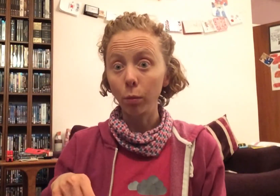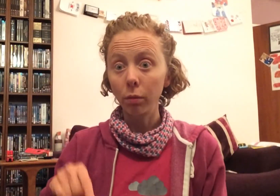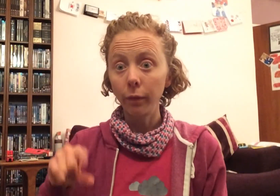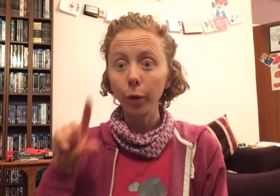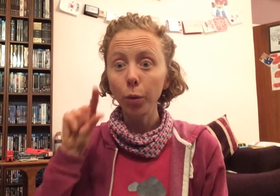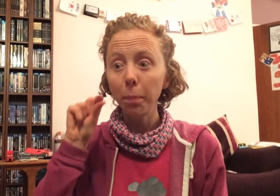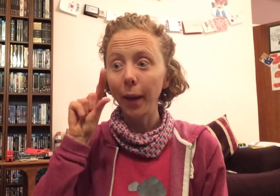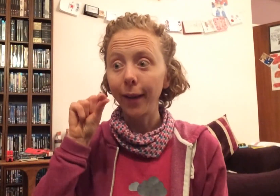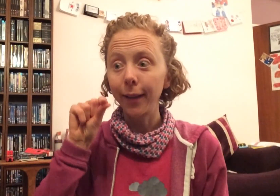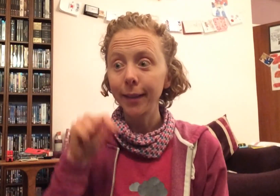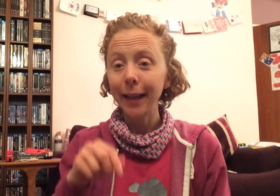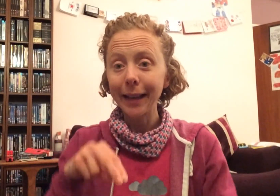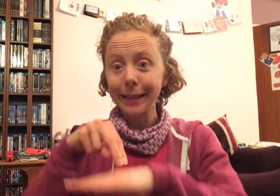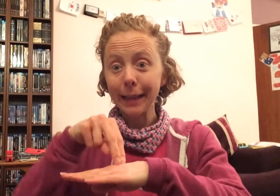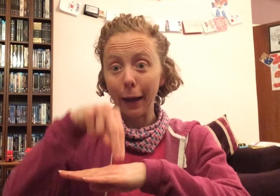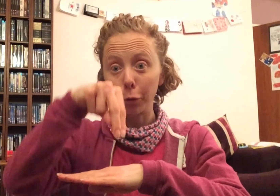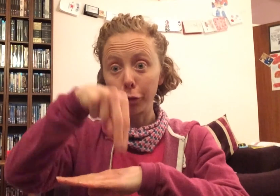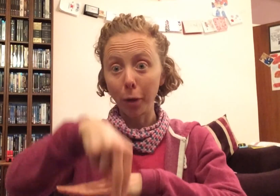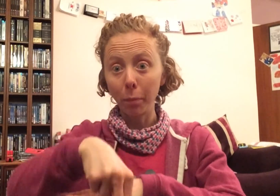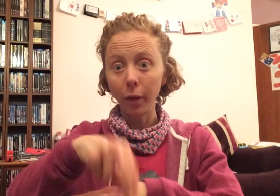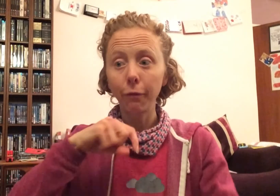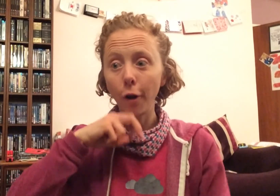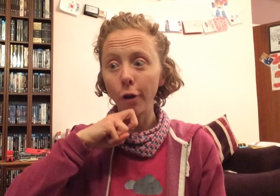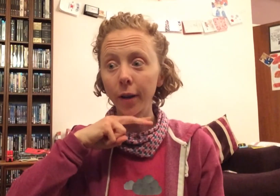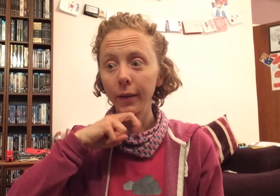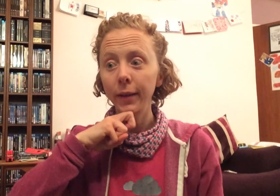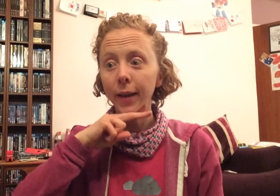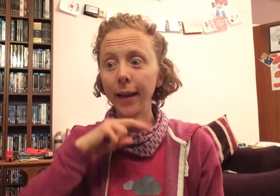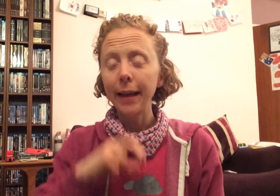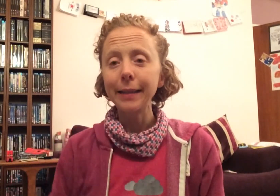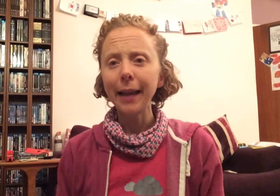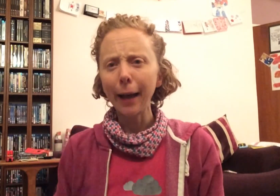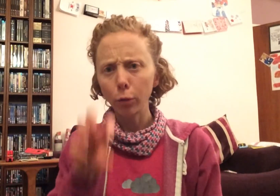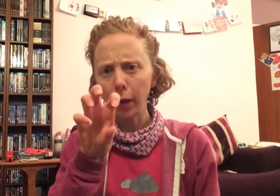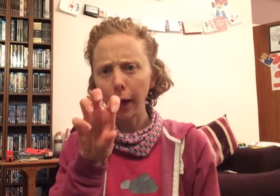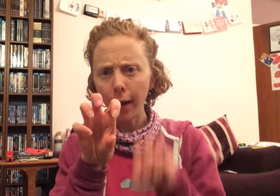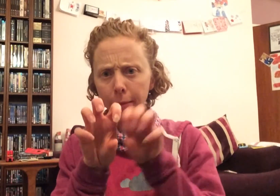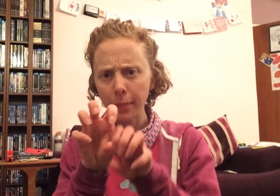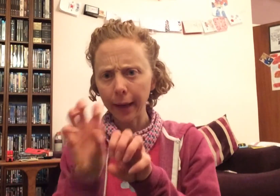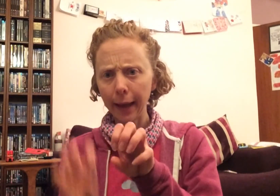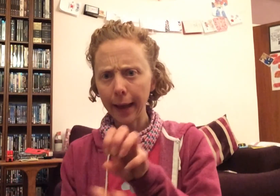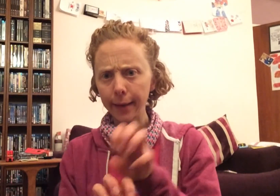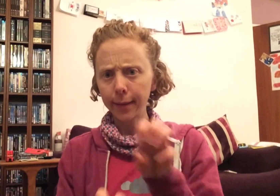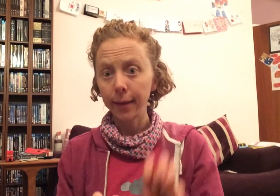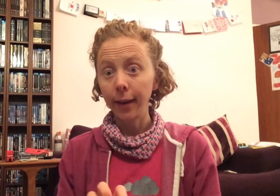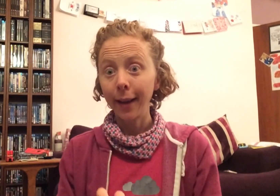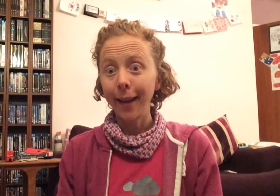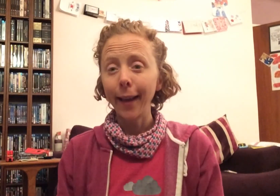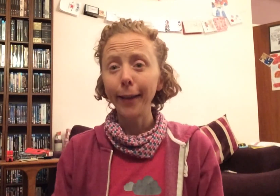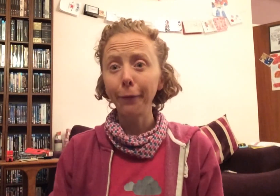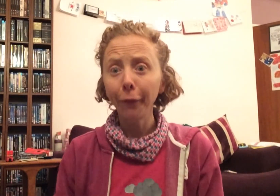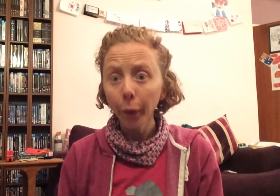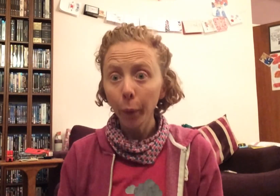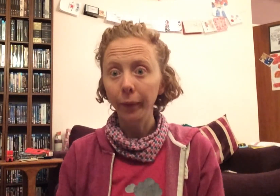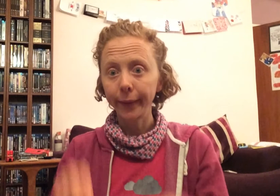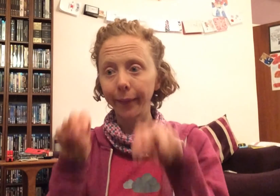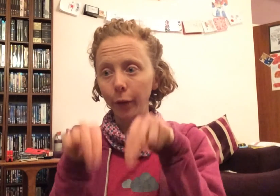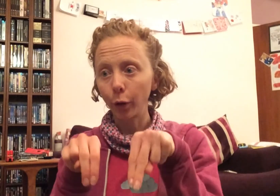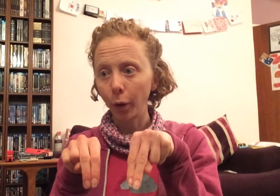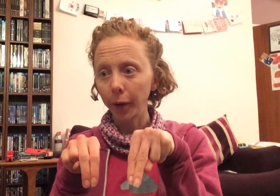flew the bird, and down jumped the frog. Down climbed the cat. And phew, said the dog.